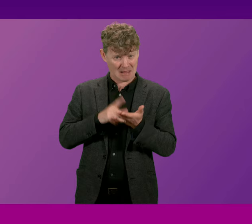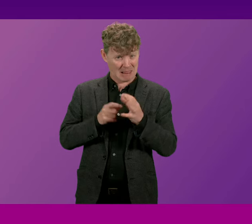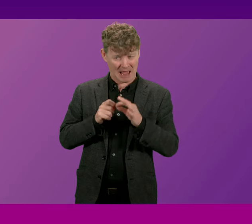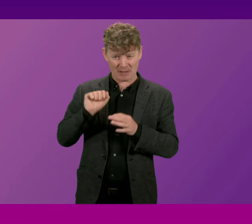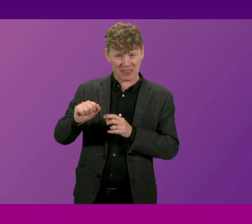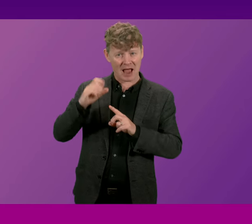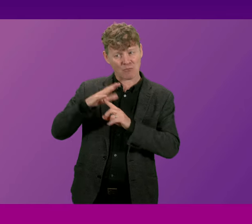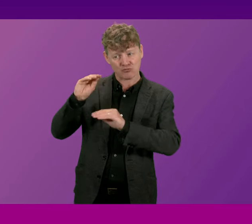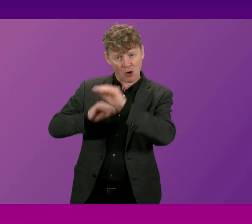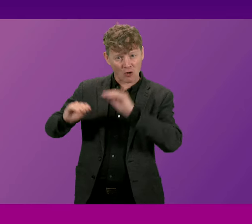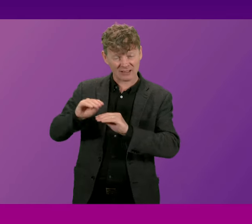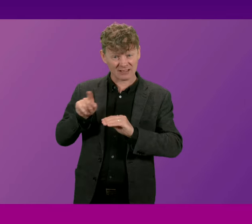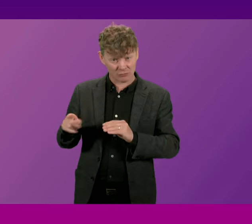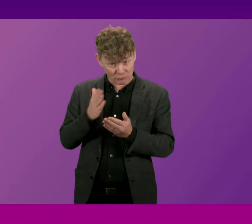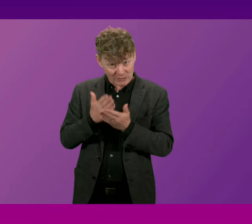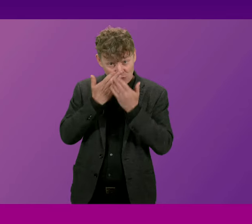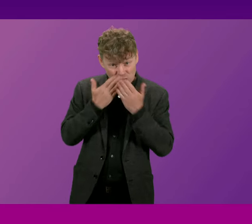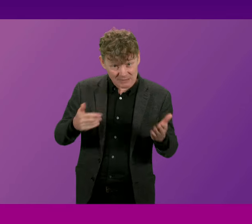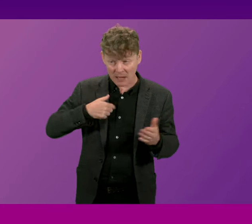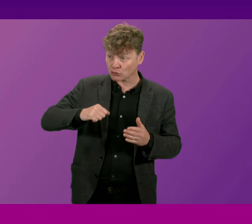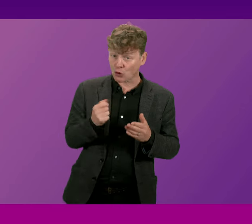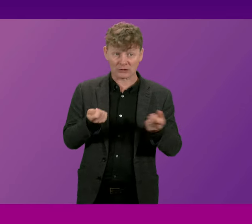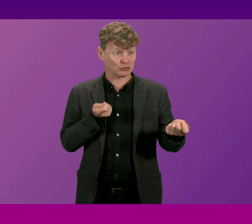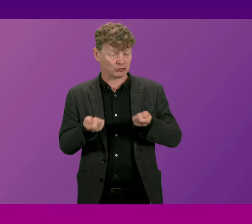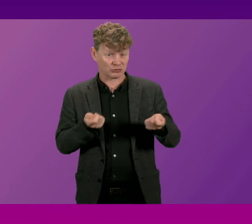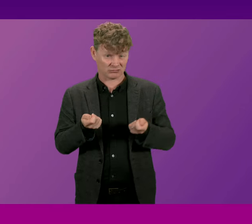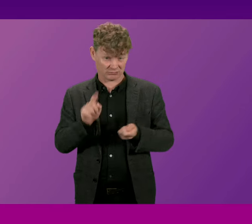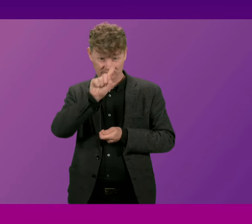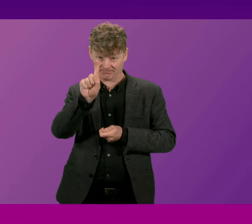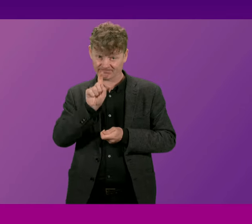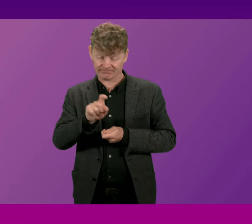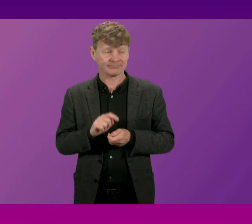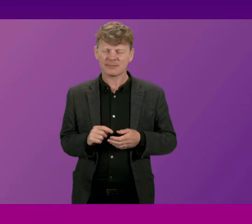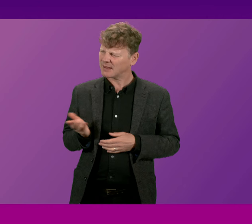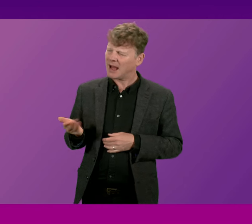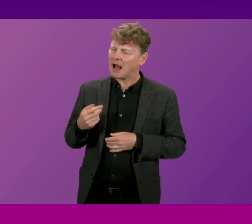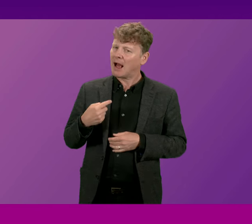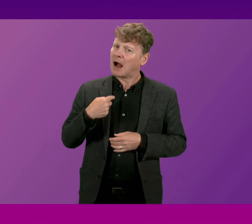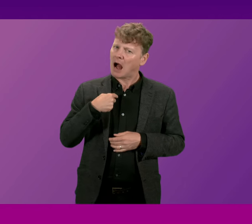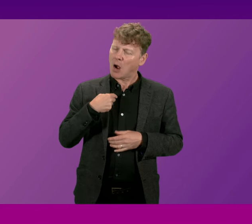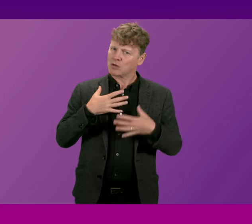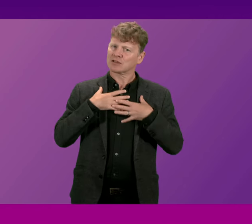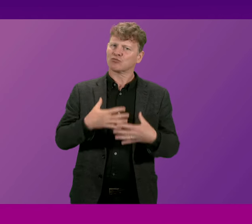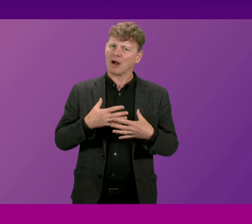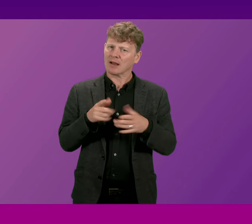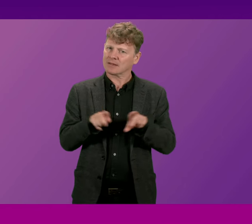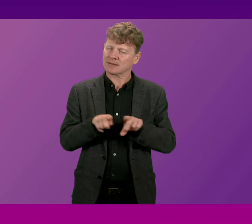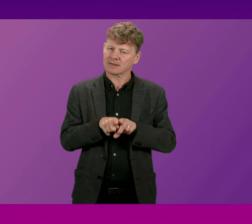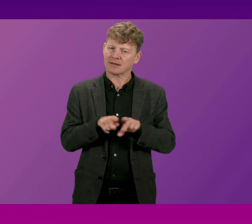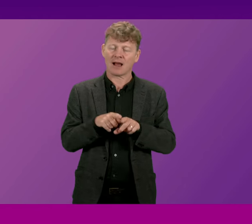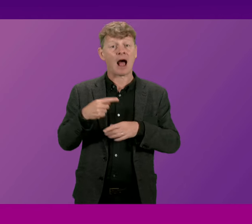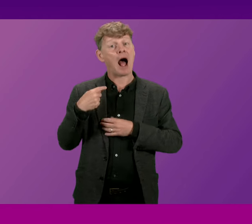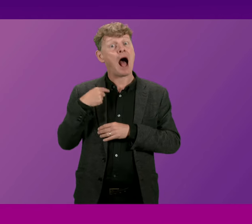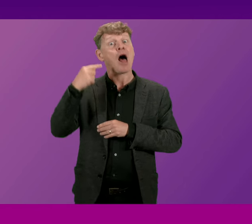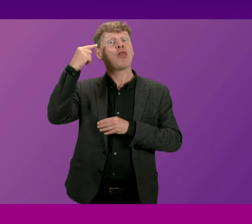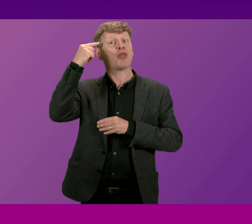to and respect for Scotland? First Minister I was surprised by those reports because I thought we would